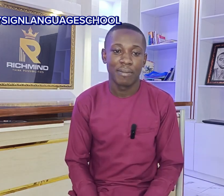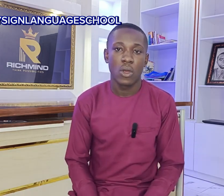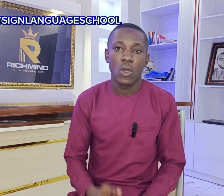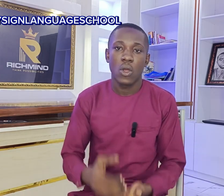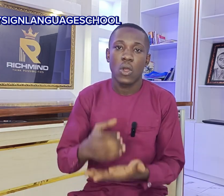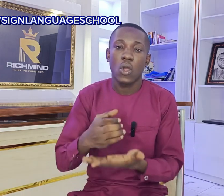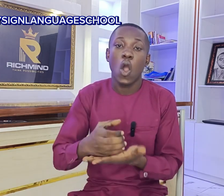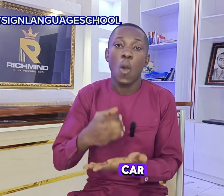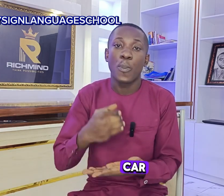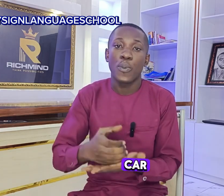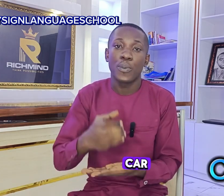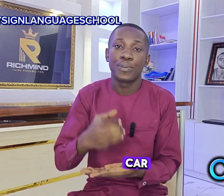cup